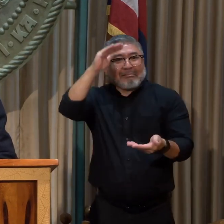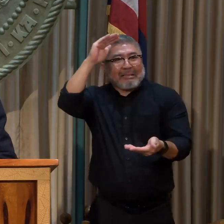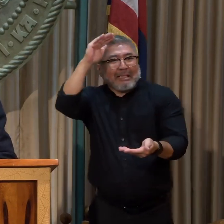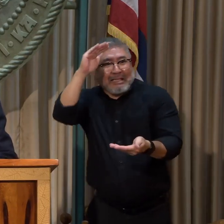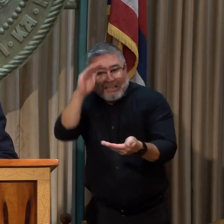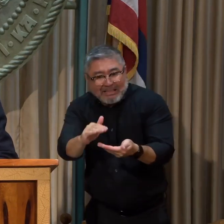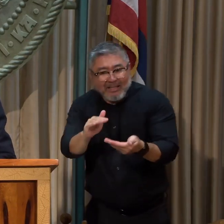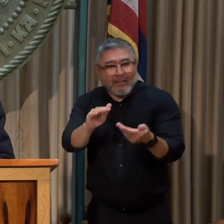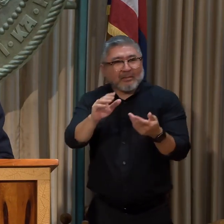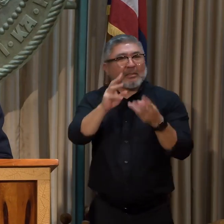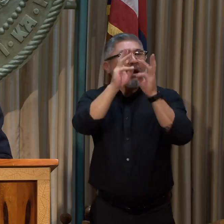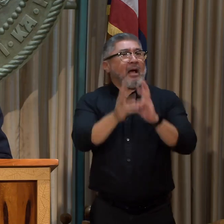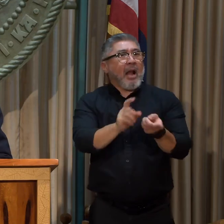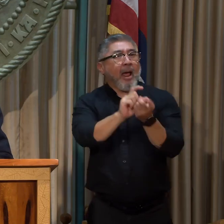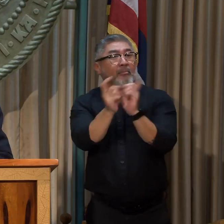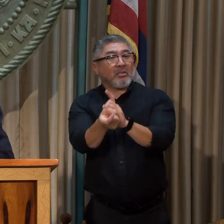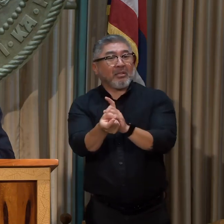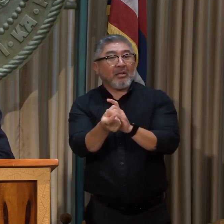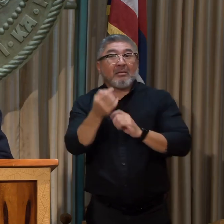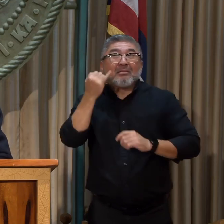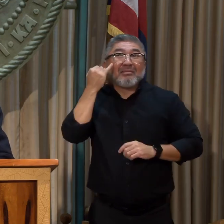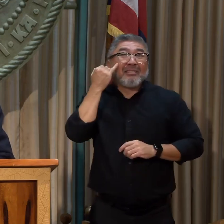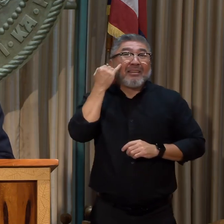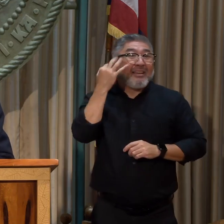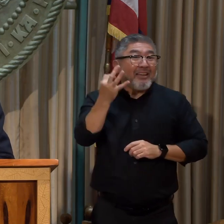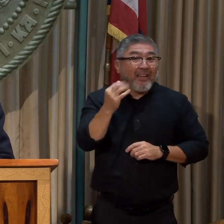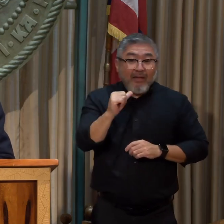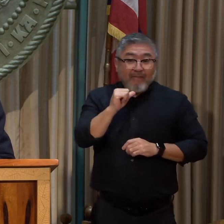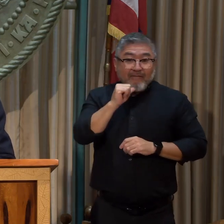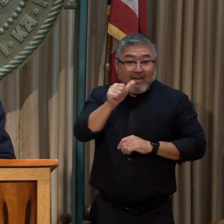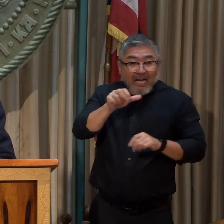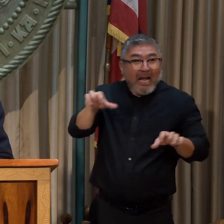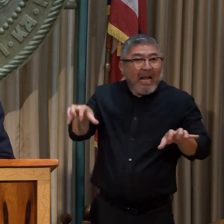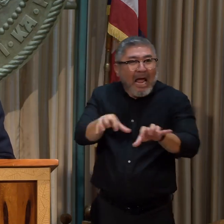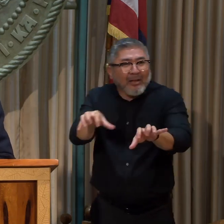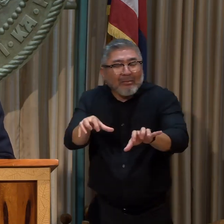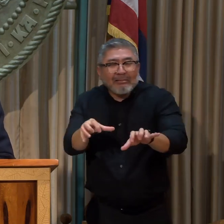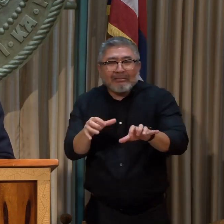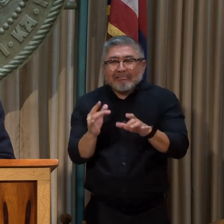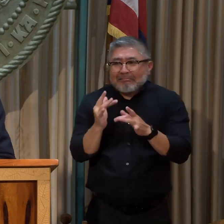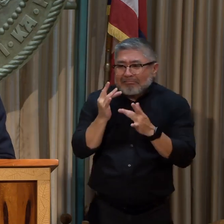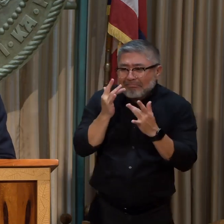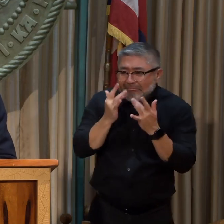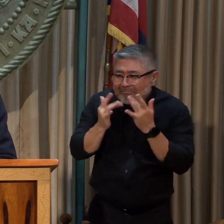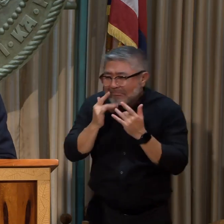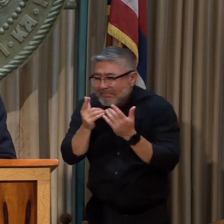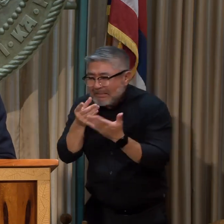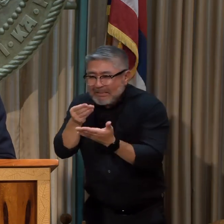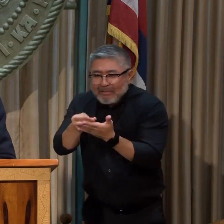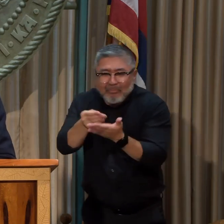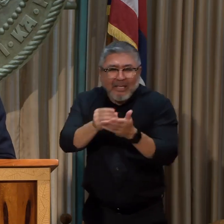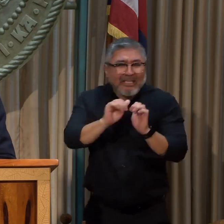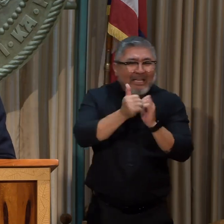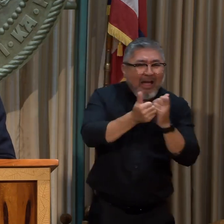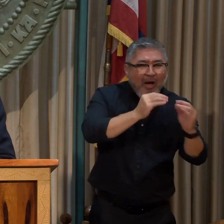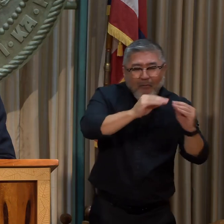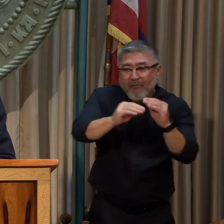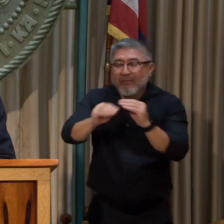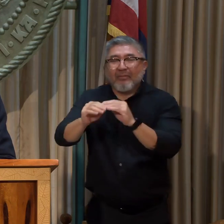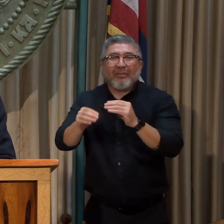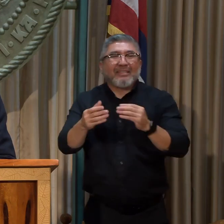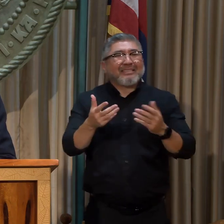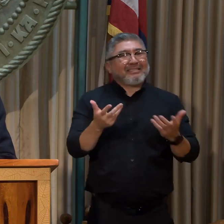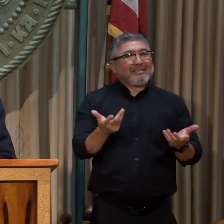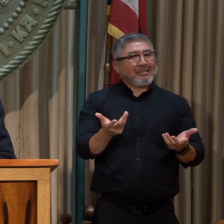we'll always be kind of trying to, you know, scrape together a few dollars to deal with the challenges that we face, which are